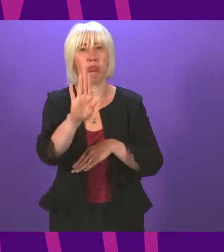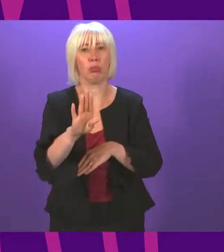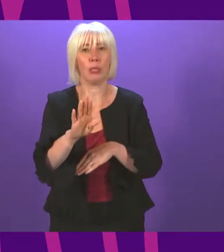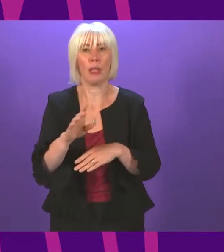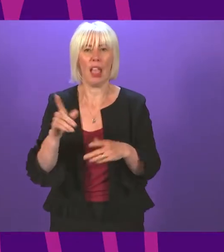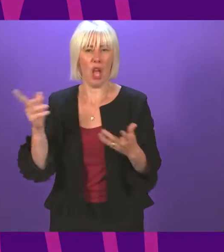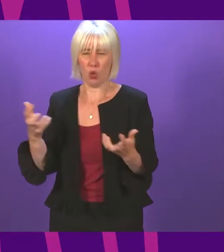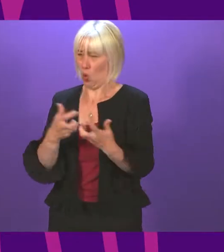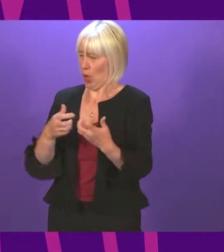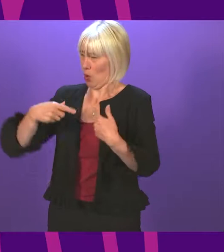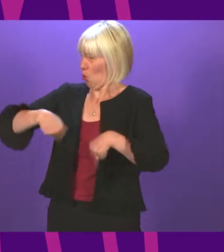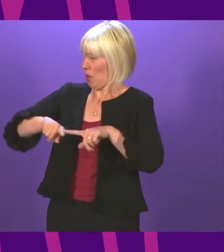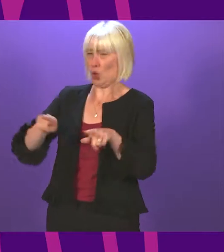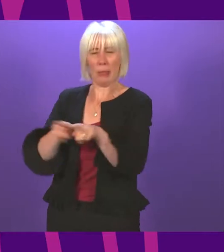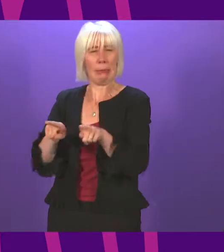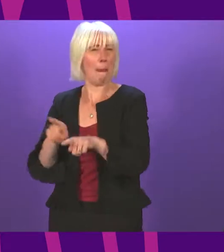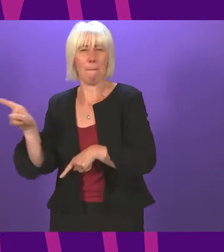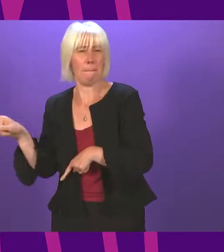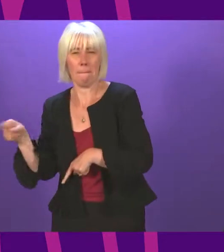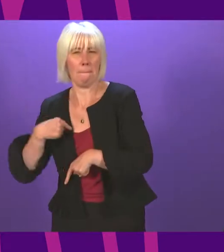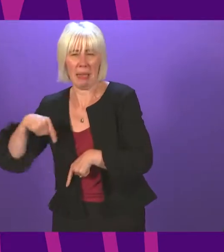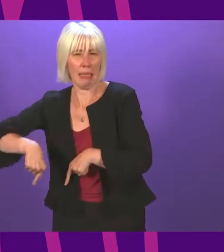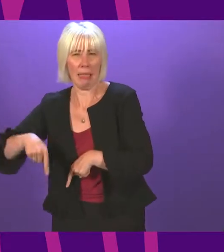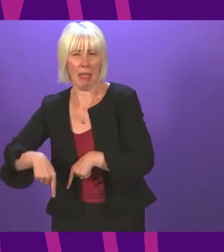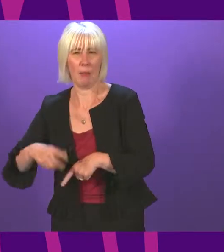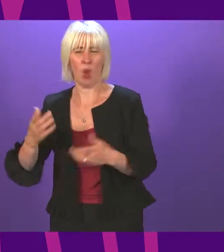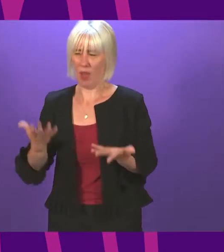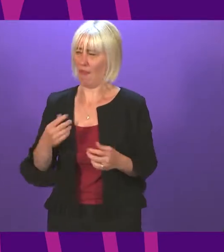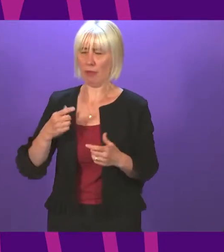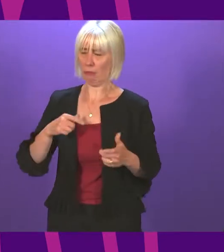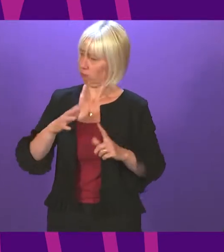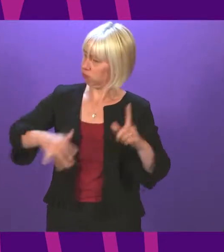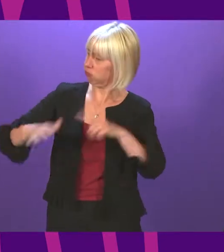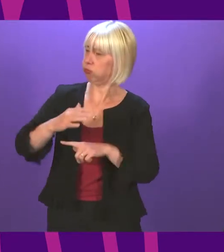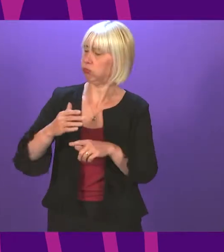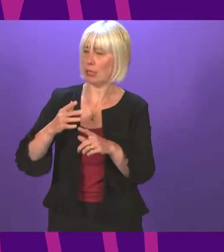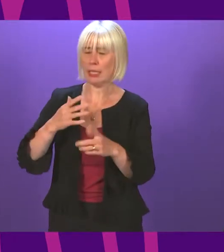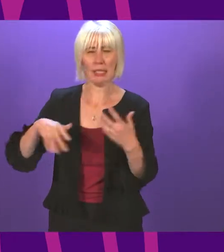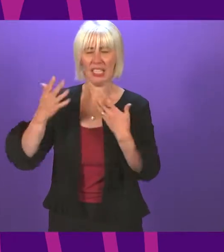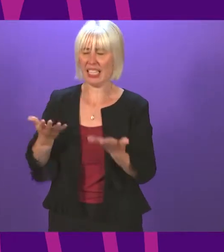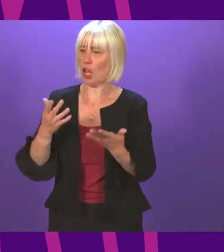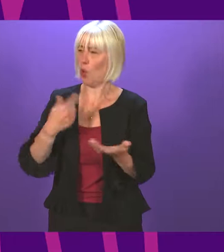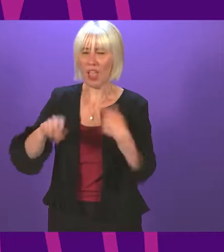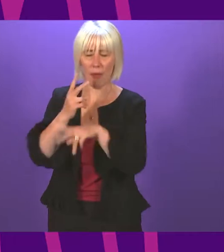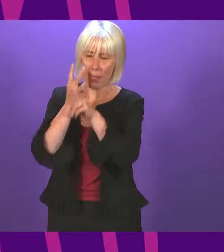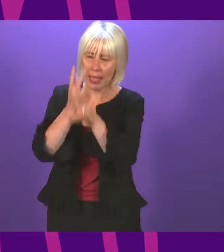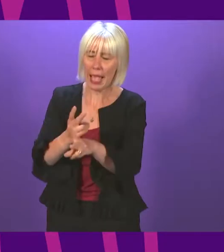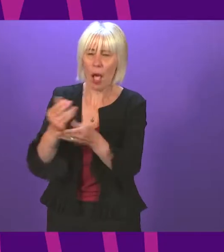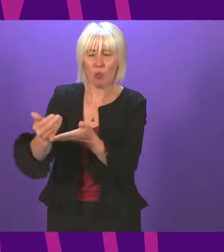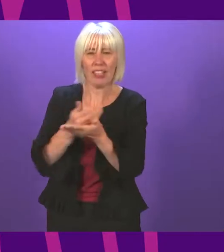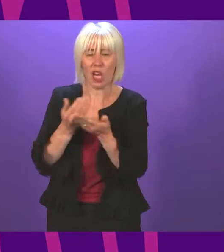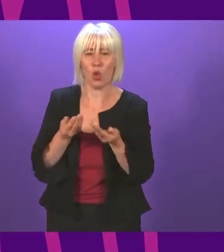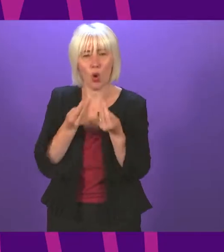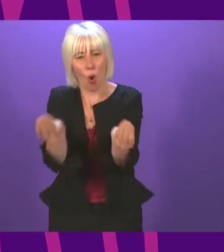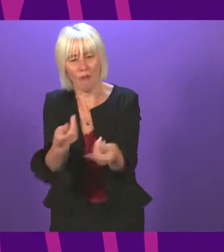comparison on such a level. The measure of a civilized society should be in the care and protection it offers our people,